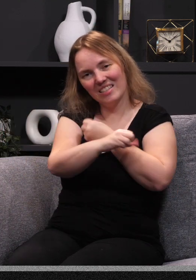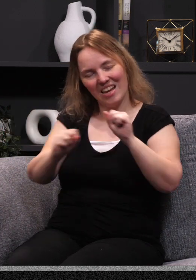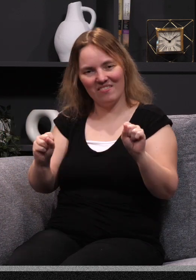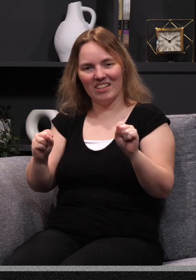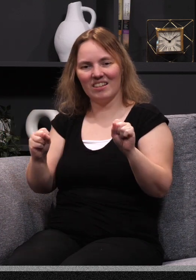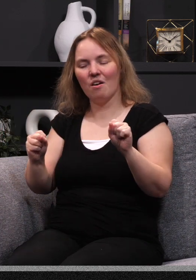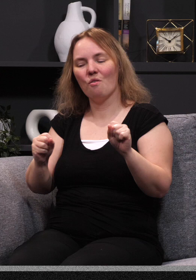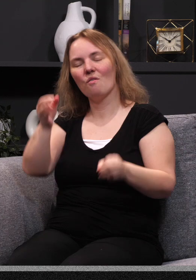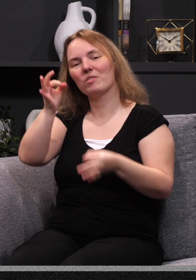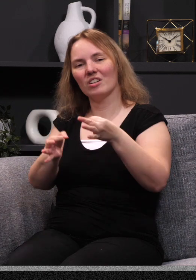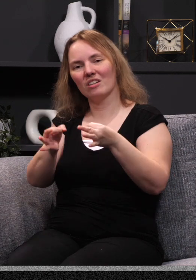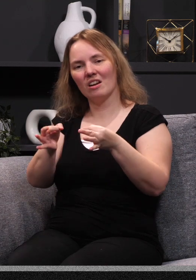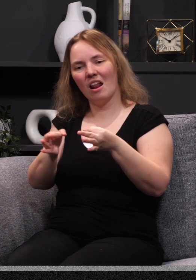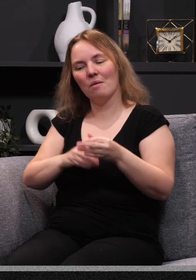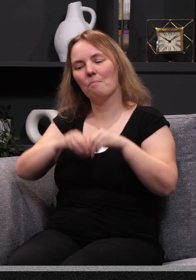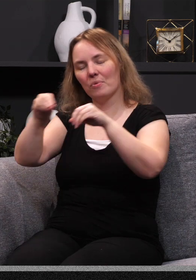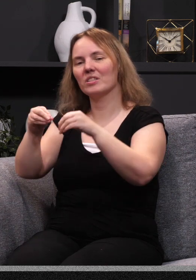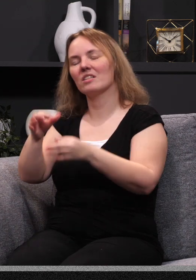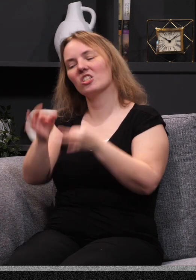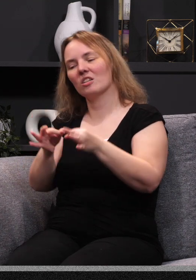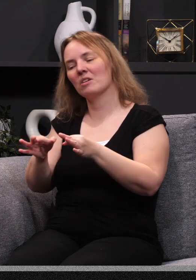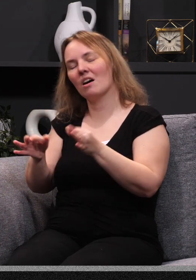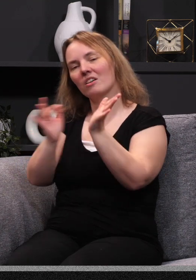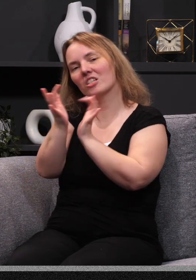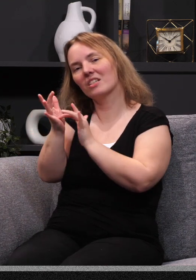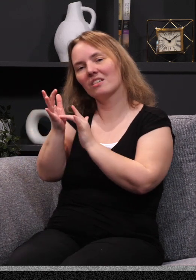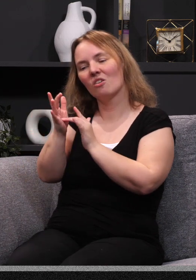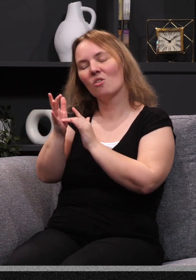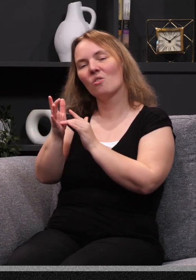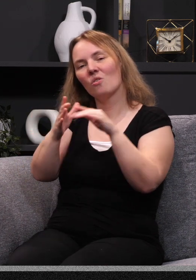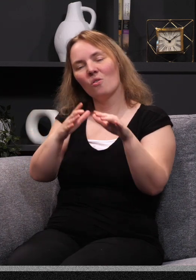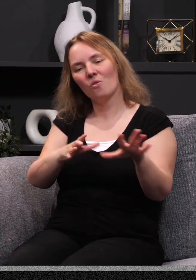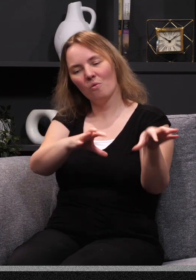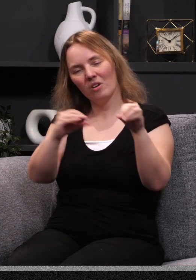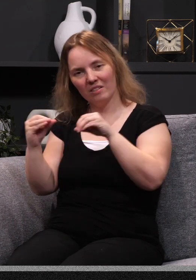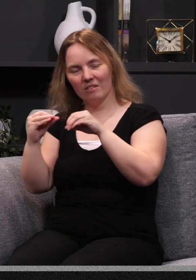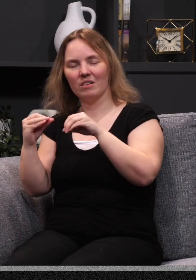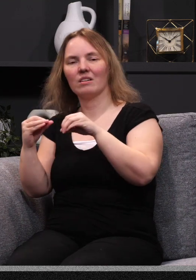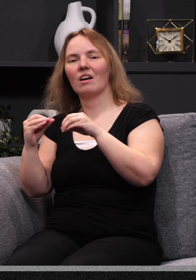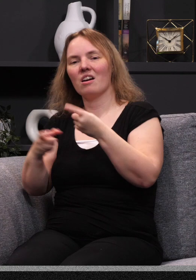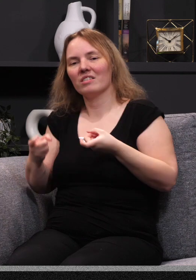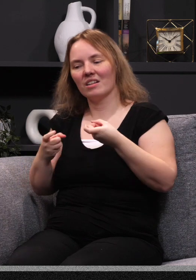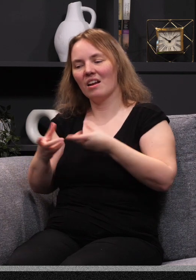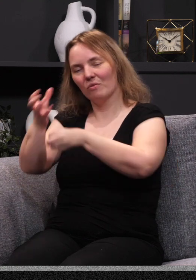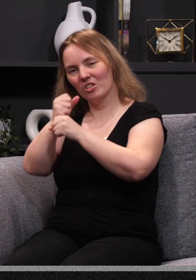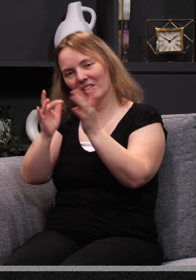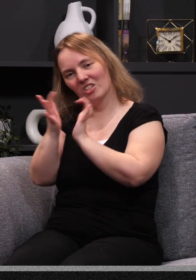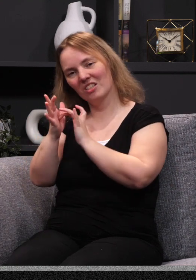snatches it out from that judgment by placing the judgment on his Son, Jesus, who bore our sin. So if we will trust in him, what